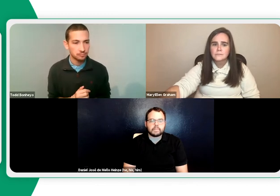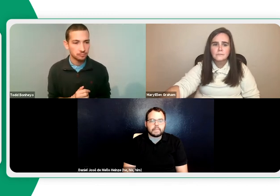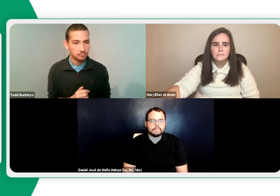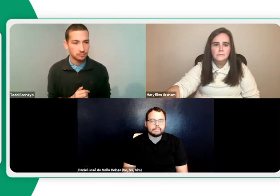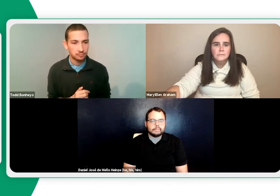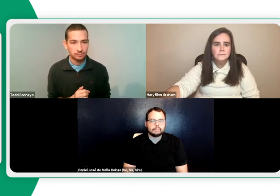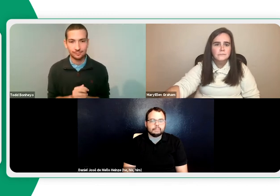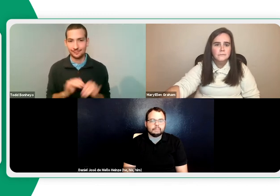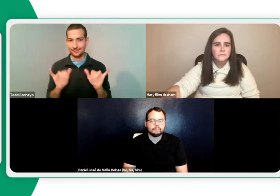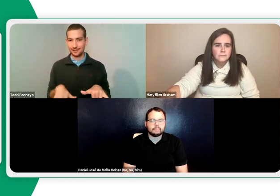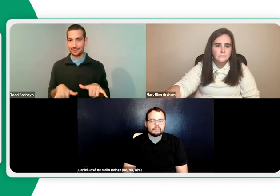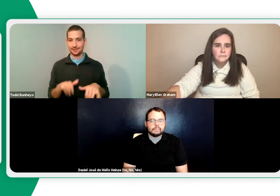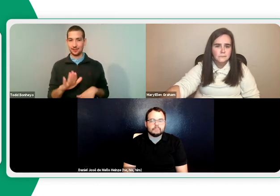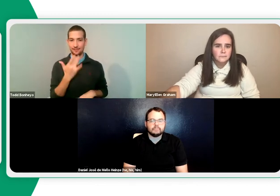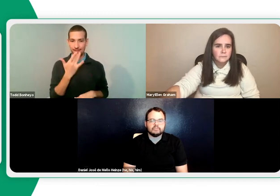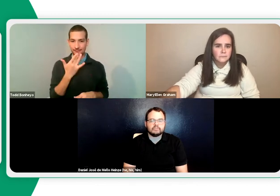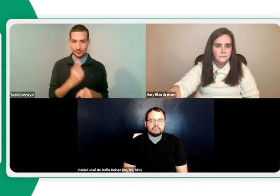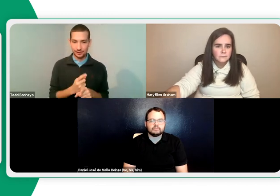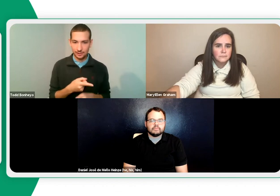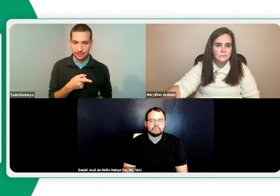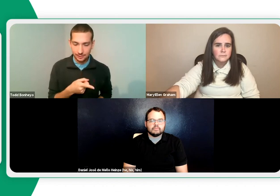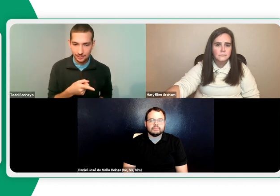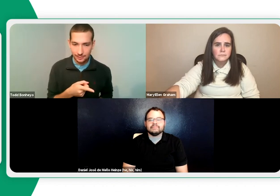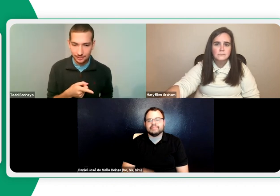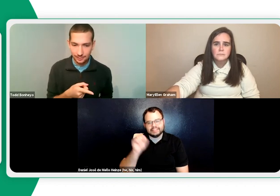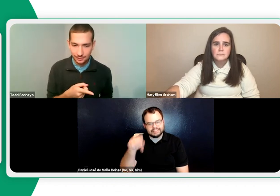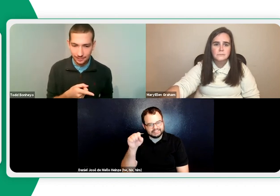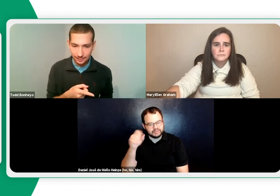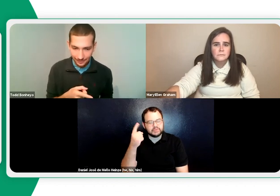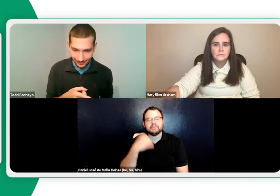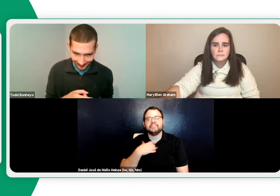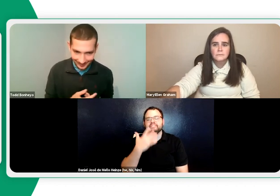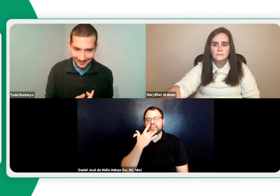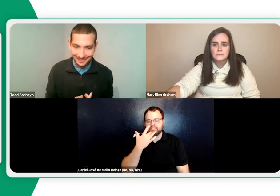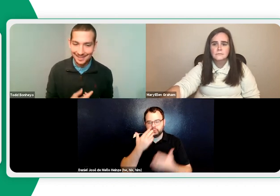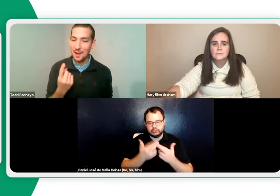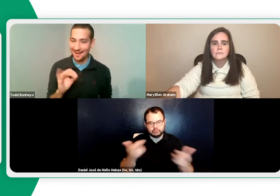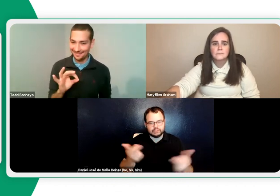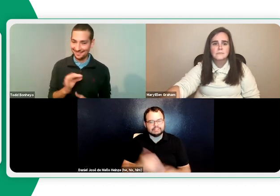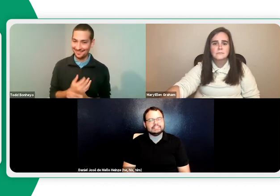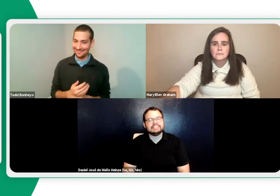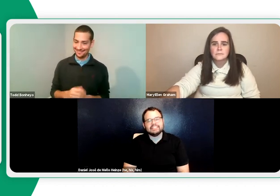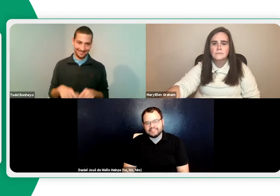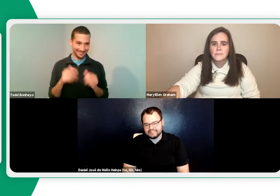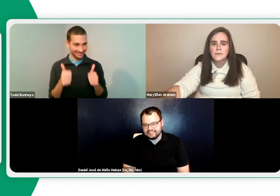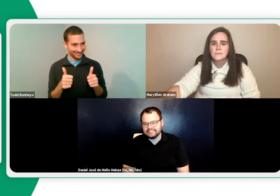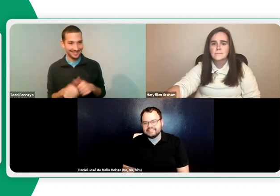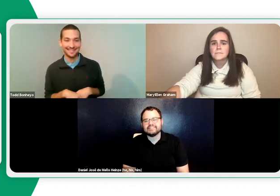earn, the prices of houses. That can be done on those websites. And then is this your favorite one you mentioned, Daniel, one of your favorites?